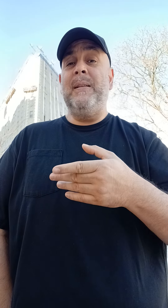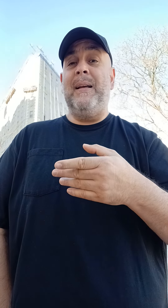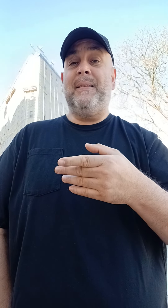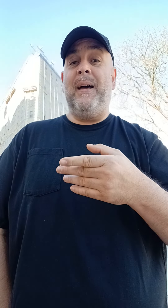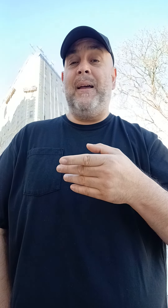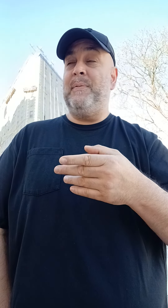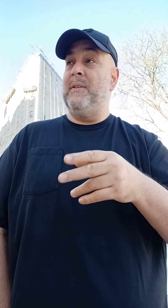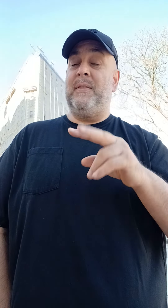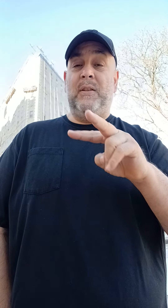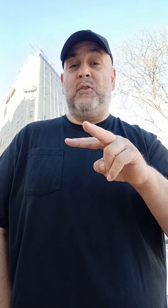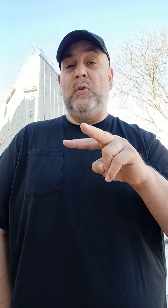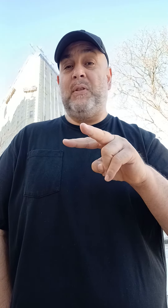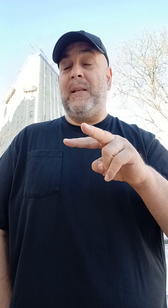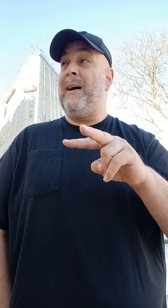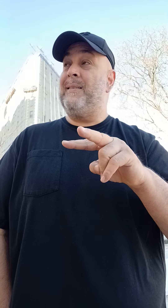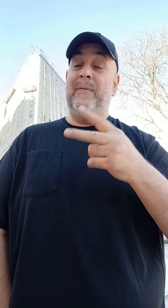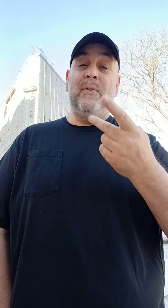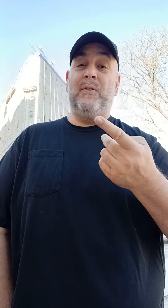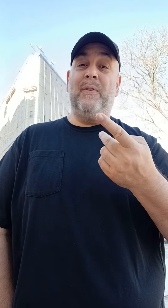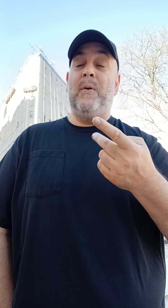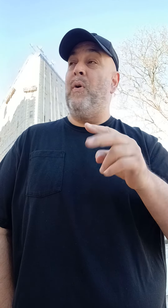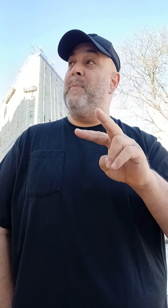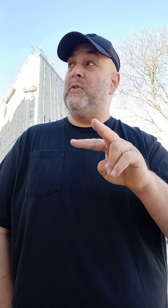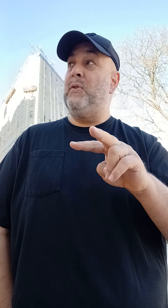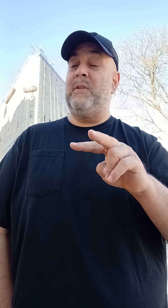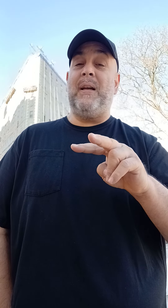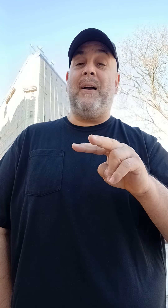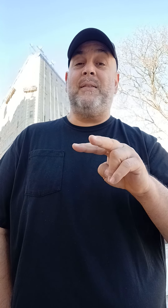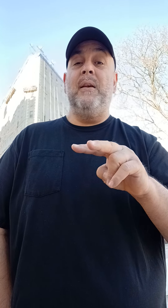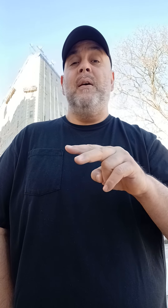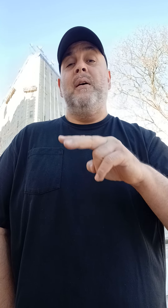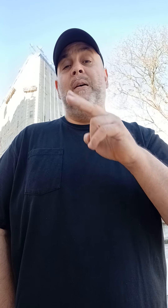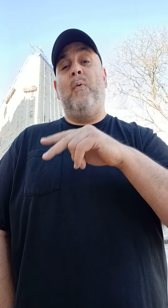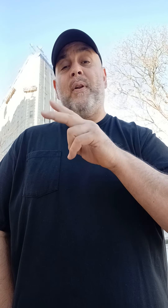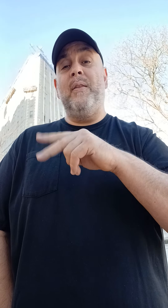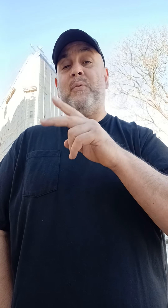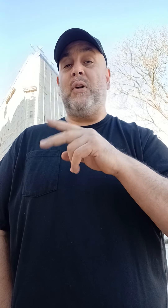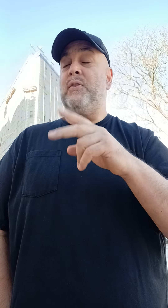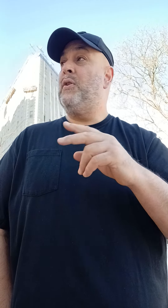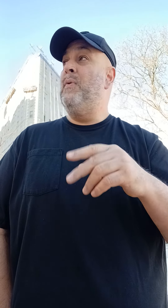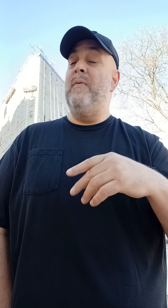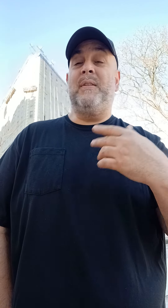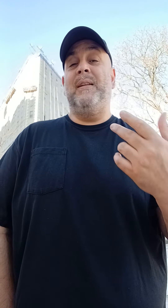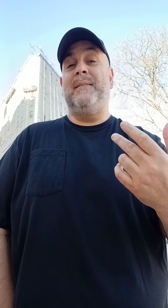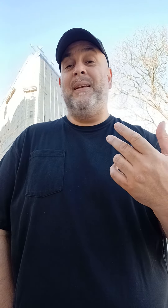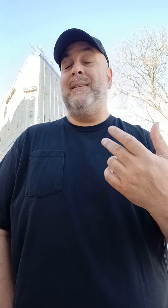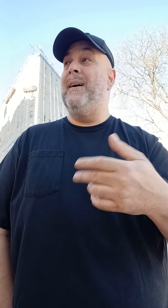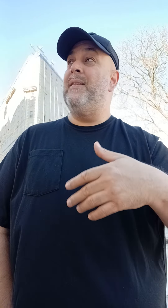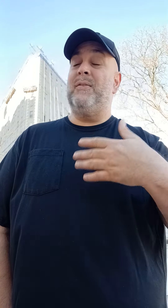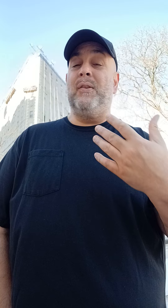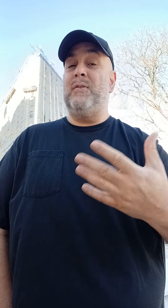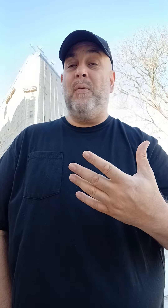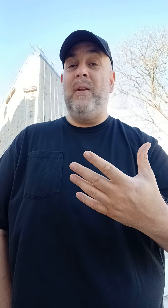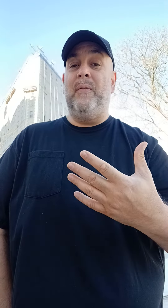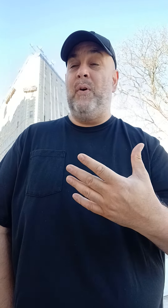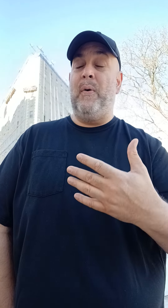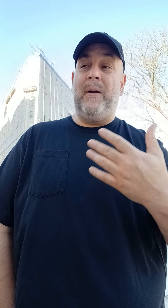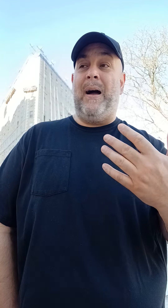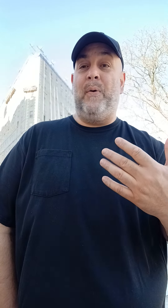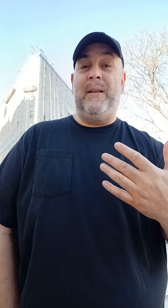that time, since there's two stocks, even though it's really one, there's two stocks, if one of them starts to move, it's going to take the other. So there's no real knowing how it